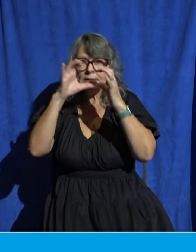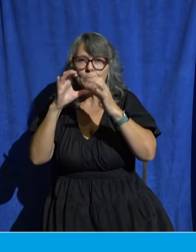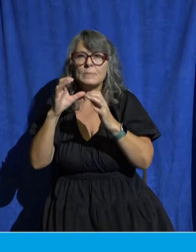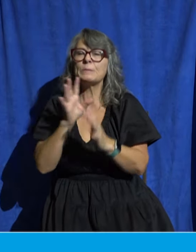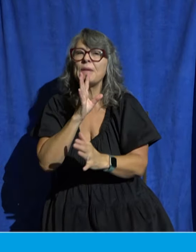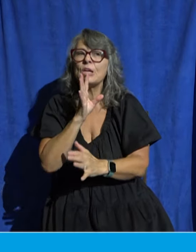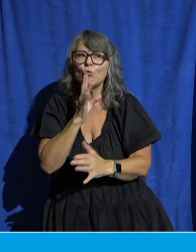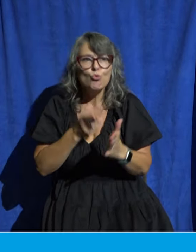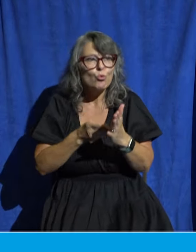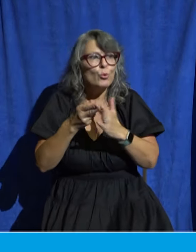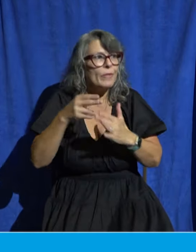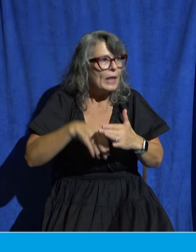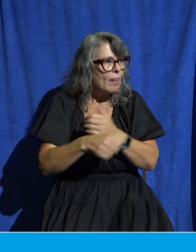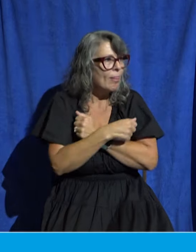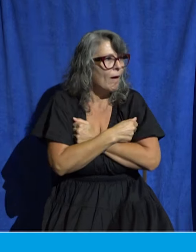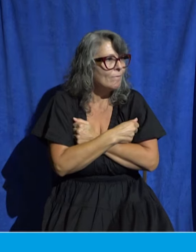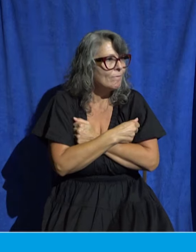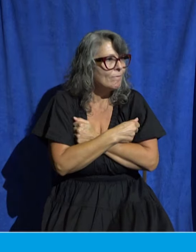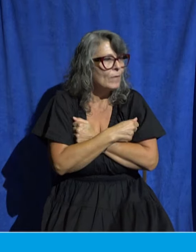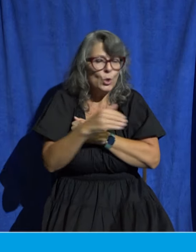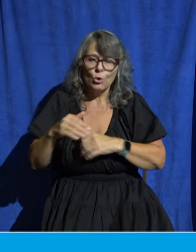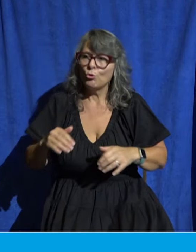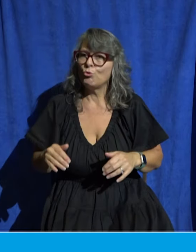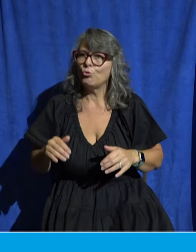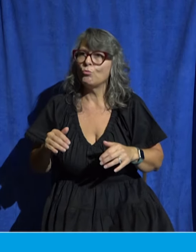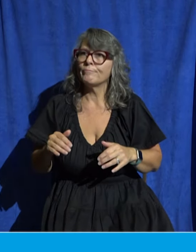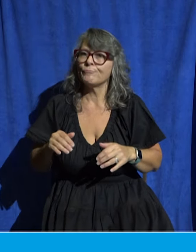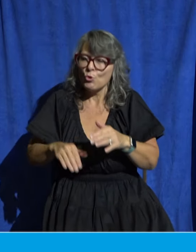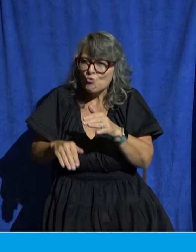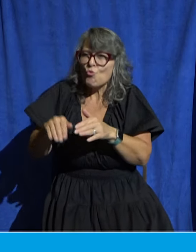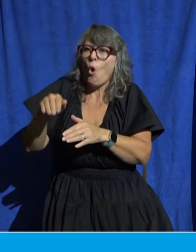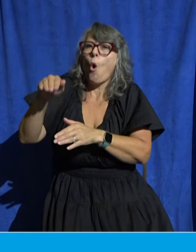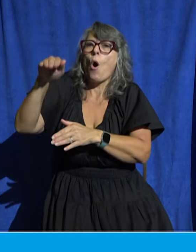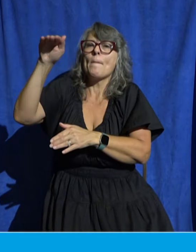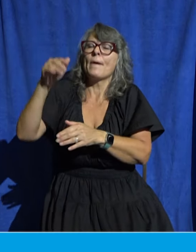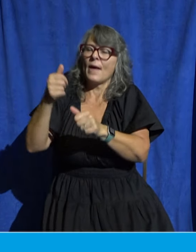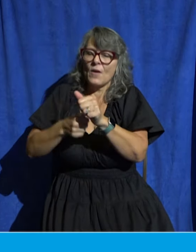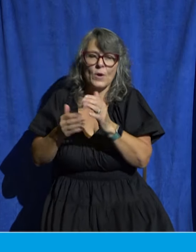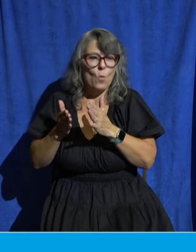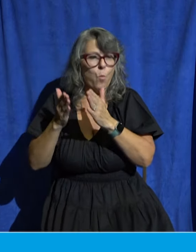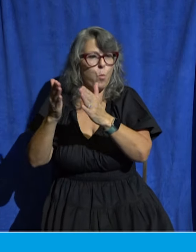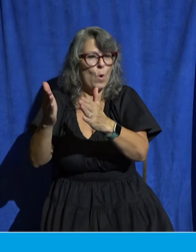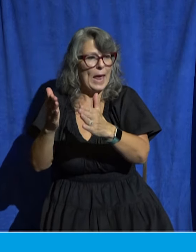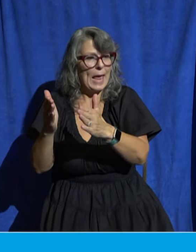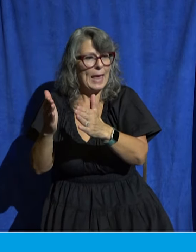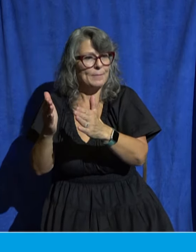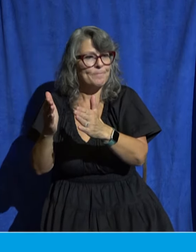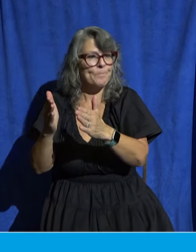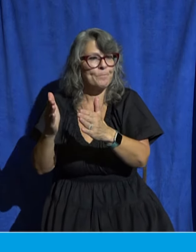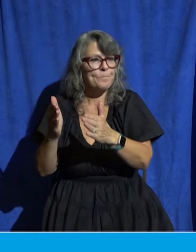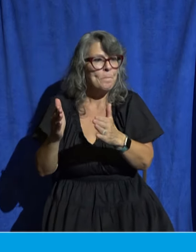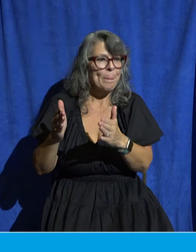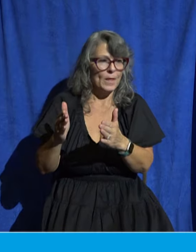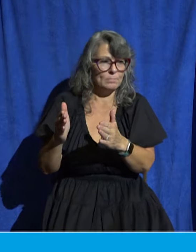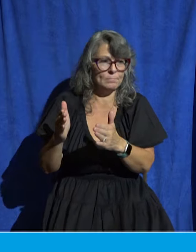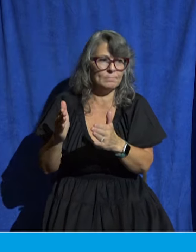are to grow up in every way into him who is the head into Christ from whom the whole body